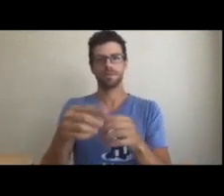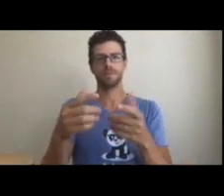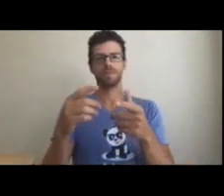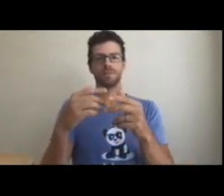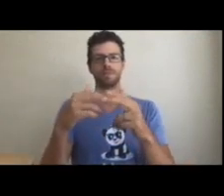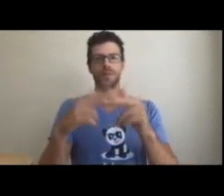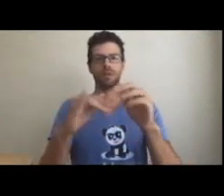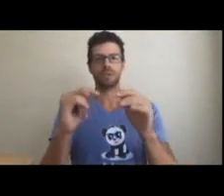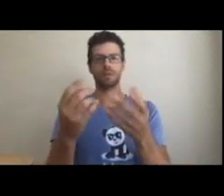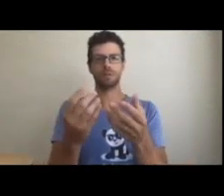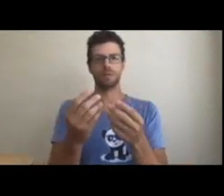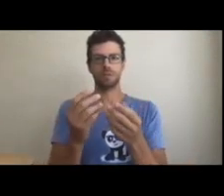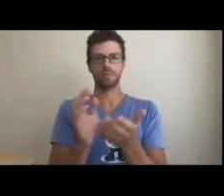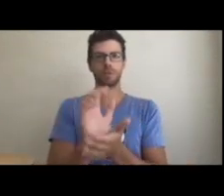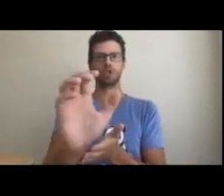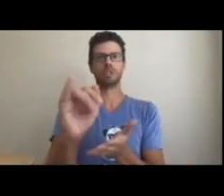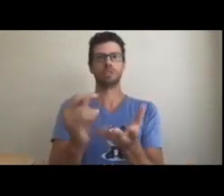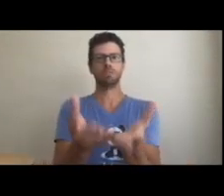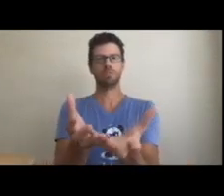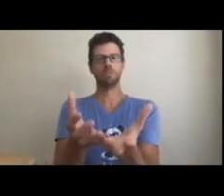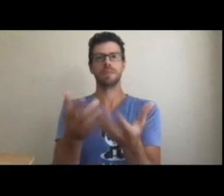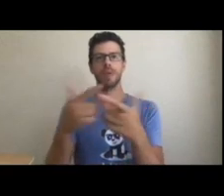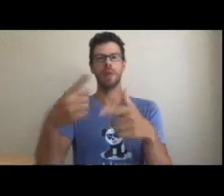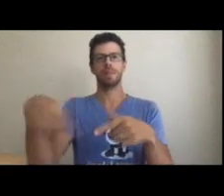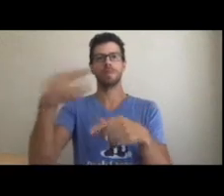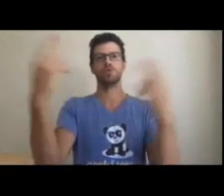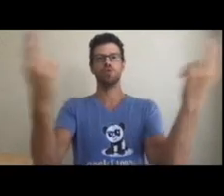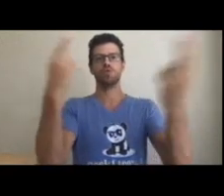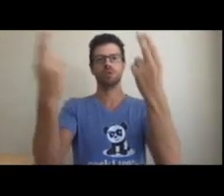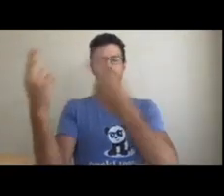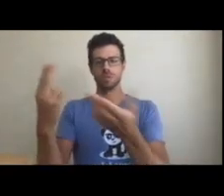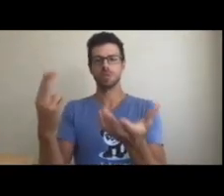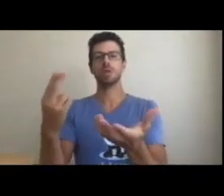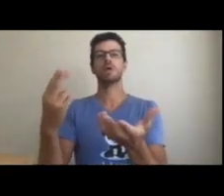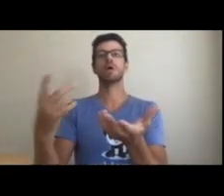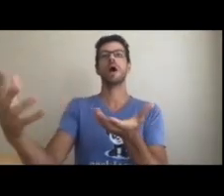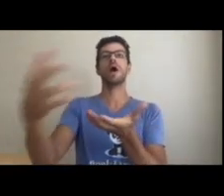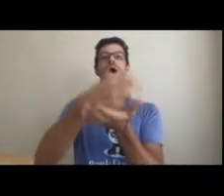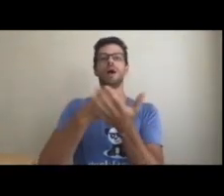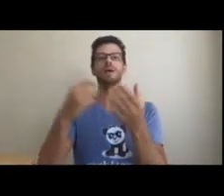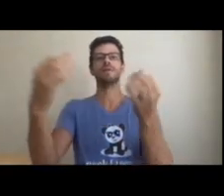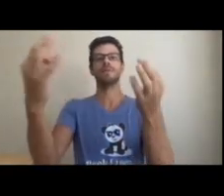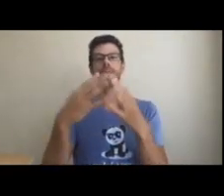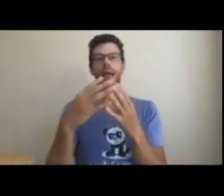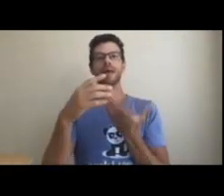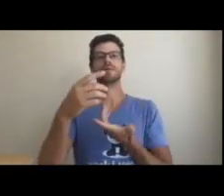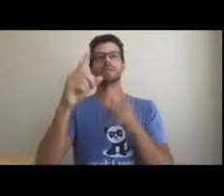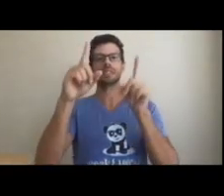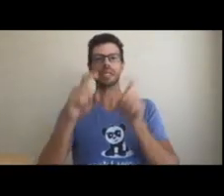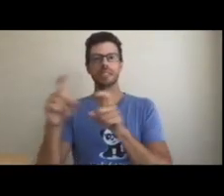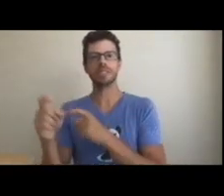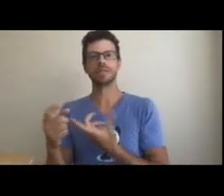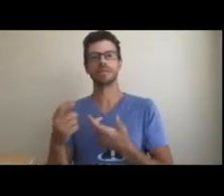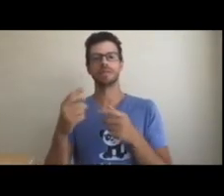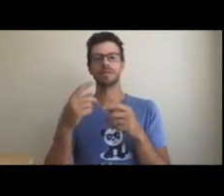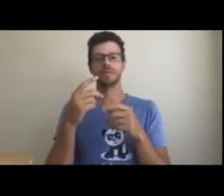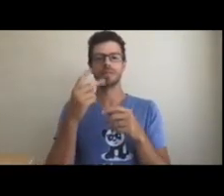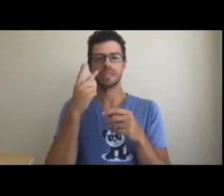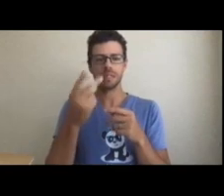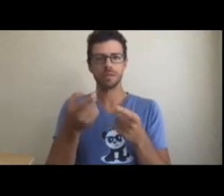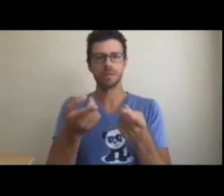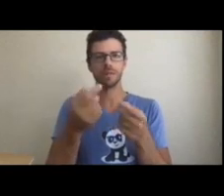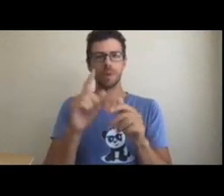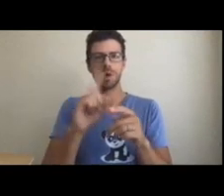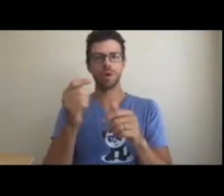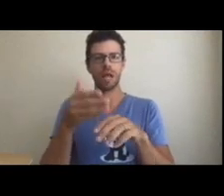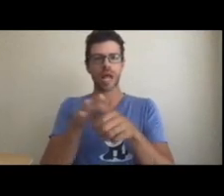From there, the product is deployed or implemented into the platform so everyone can use it. With user testing, we'll